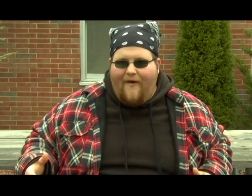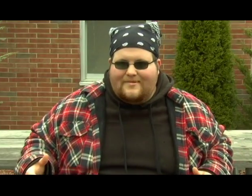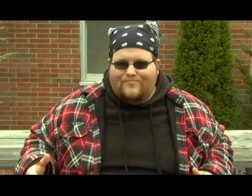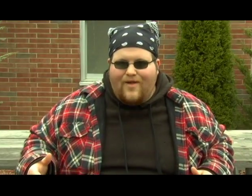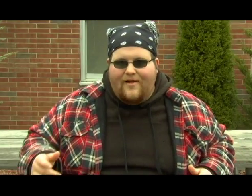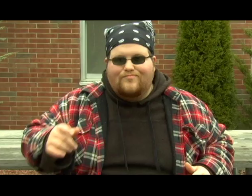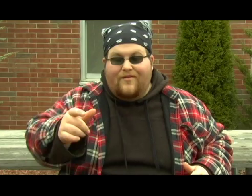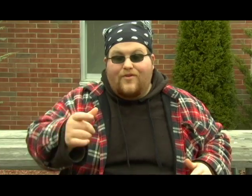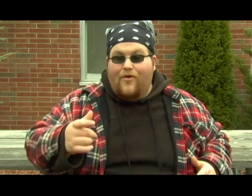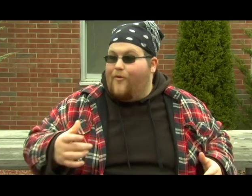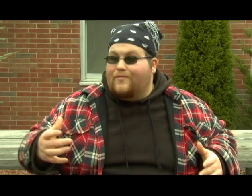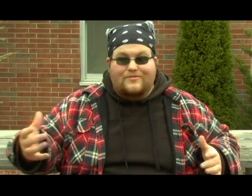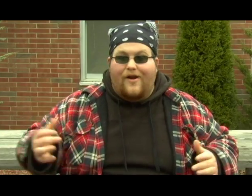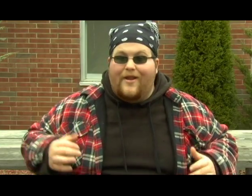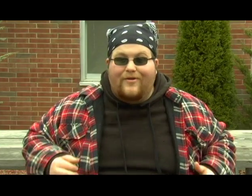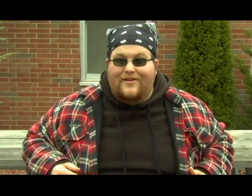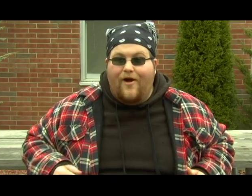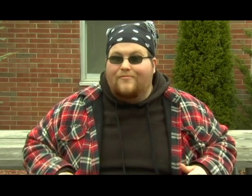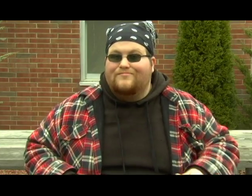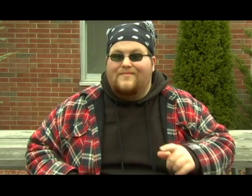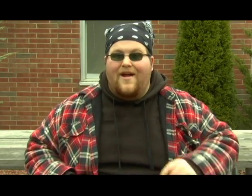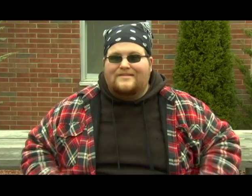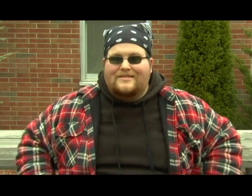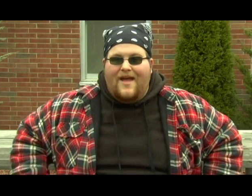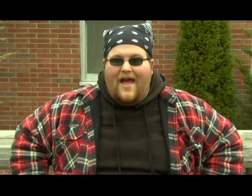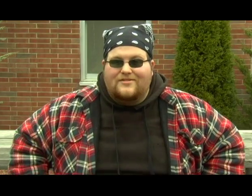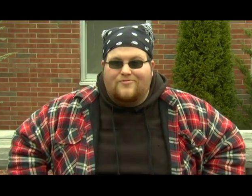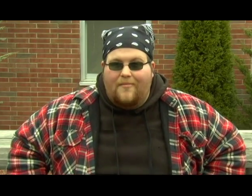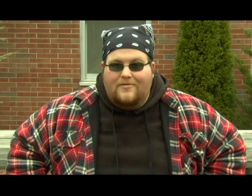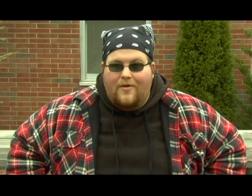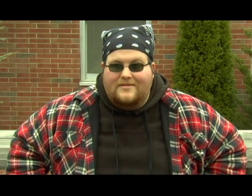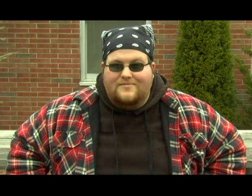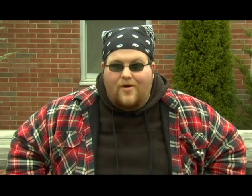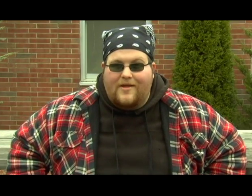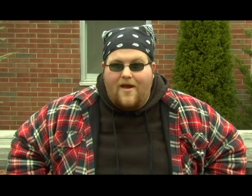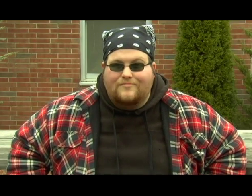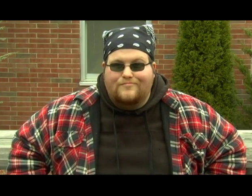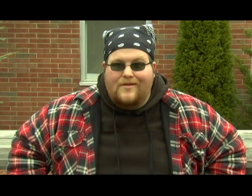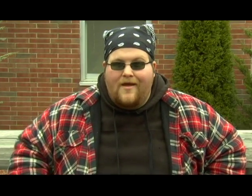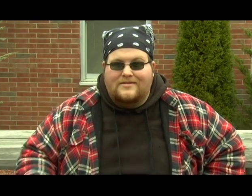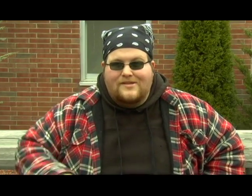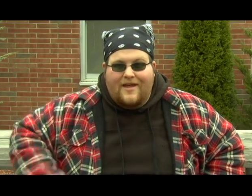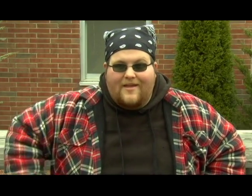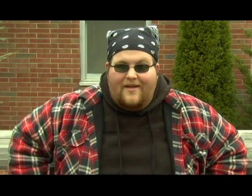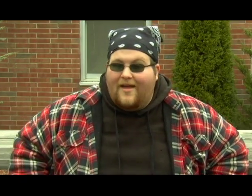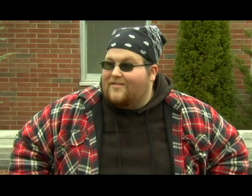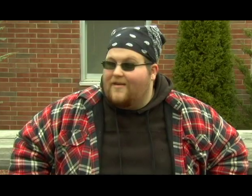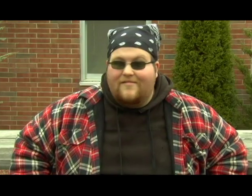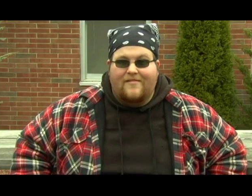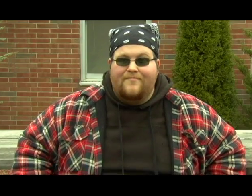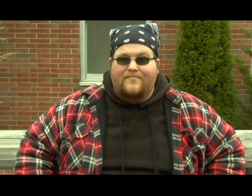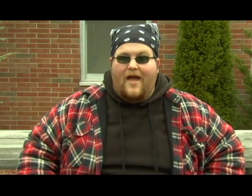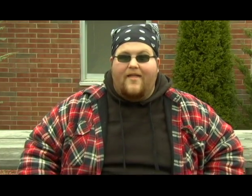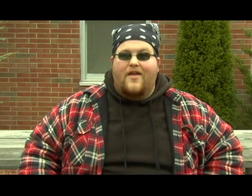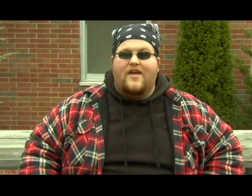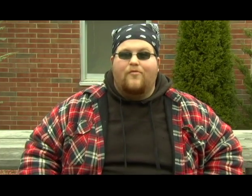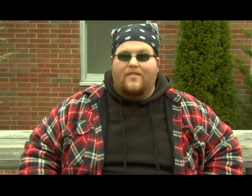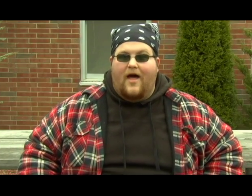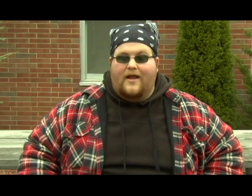Hey, if you or anyone you know Has trouble quitting smoking Contact us at NJ Quitline